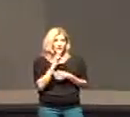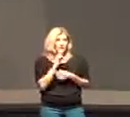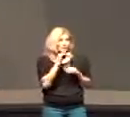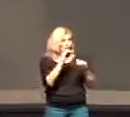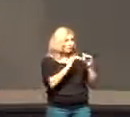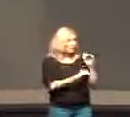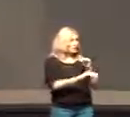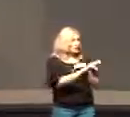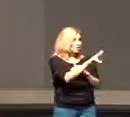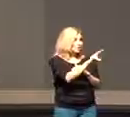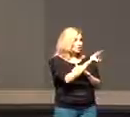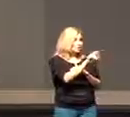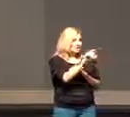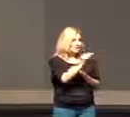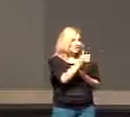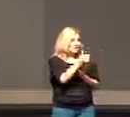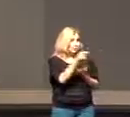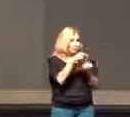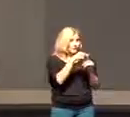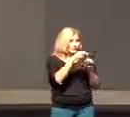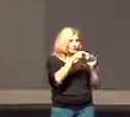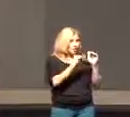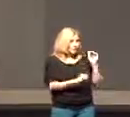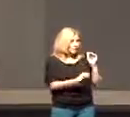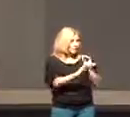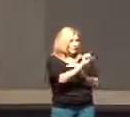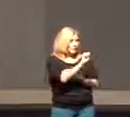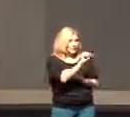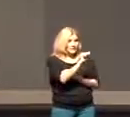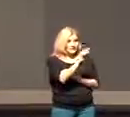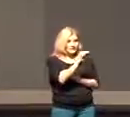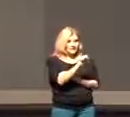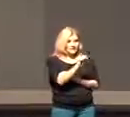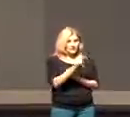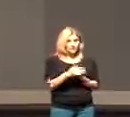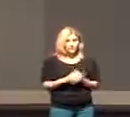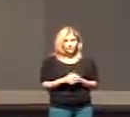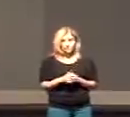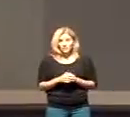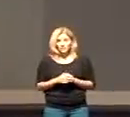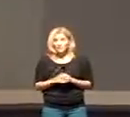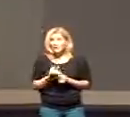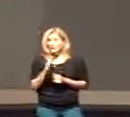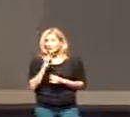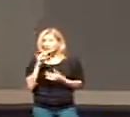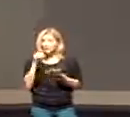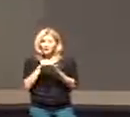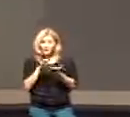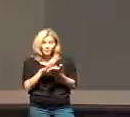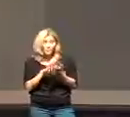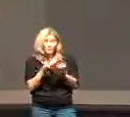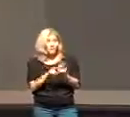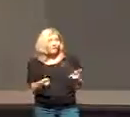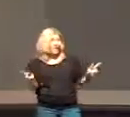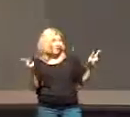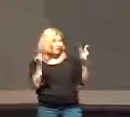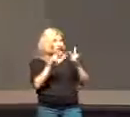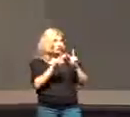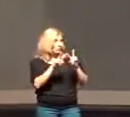scored an average of 210 points less on the SAT there's real documented value